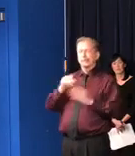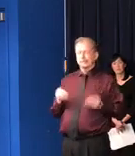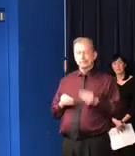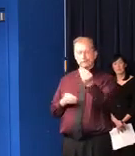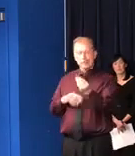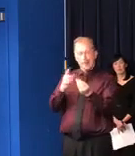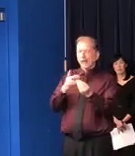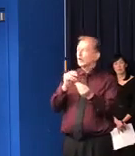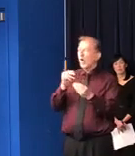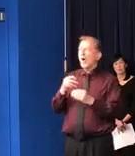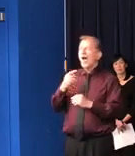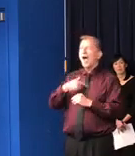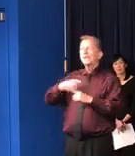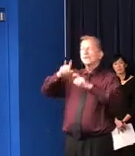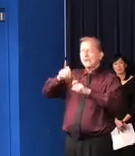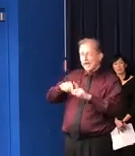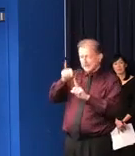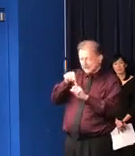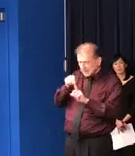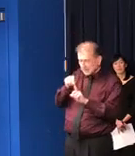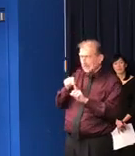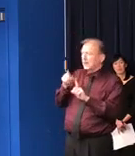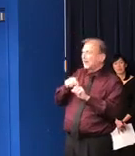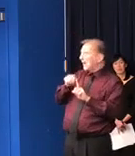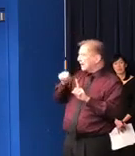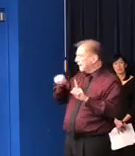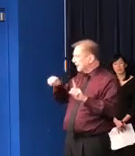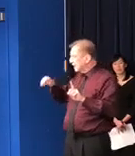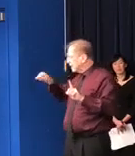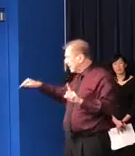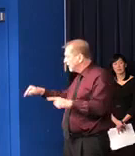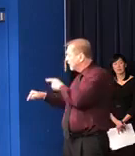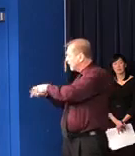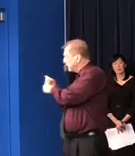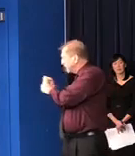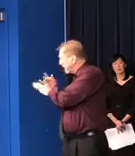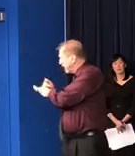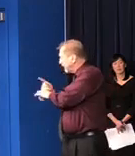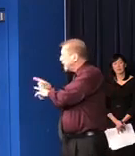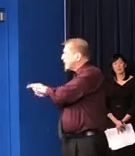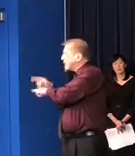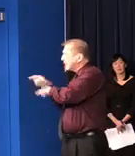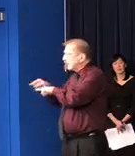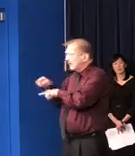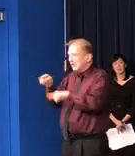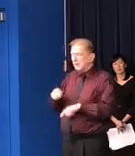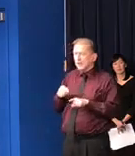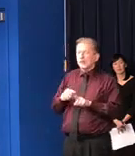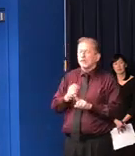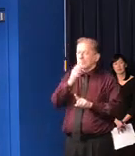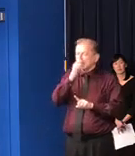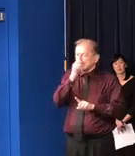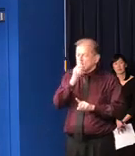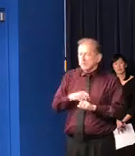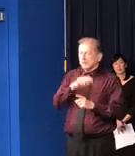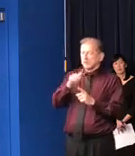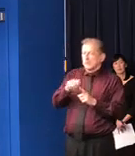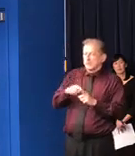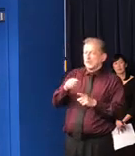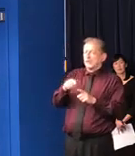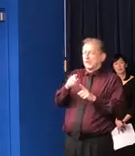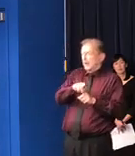thing. It's actually made up of viral transport media and nasal swabs and RNA extraction.